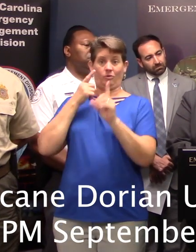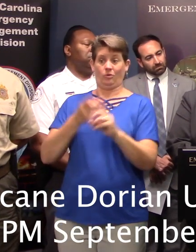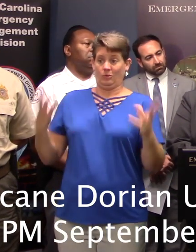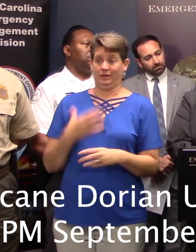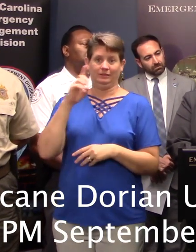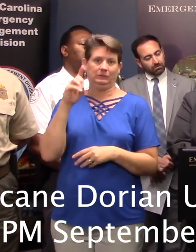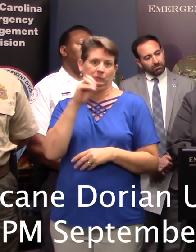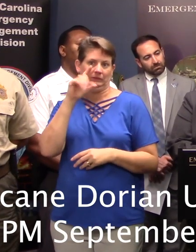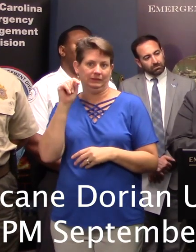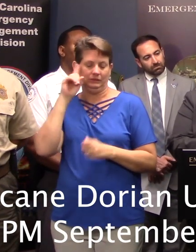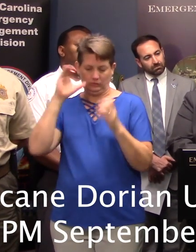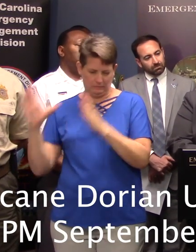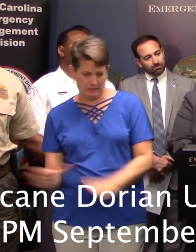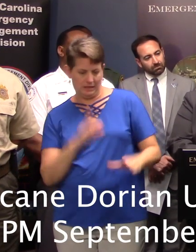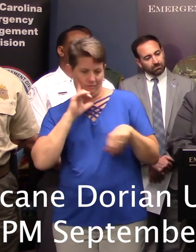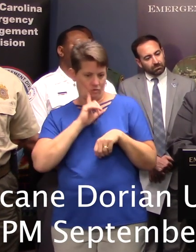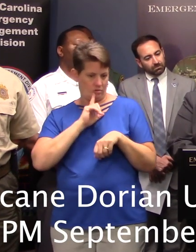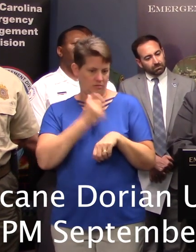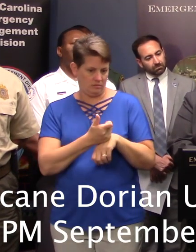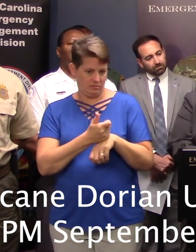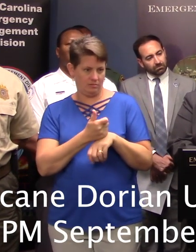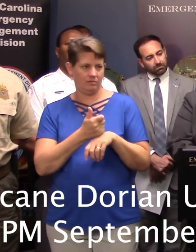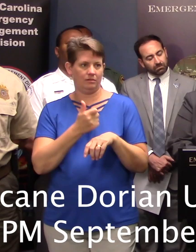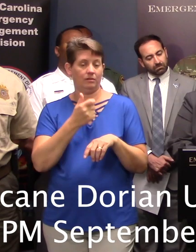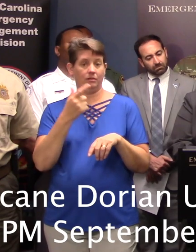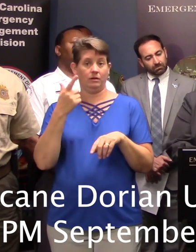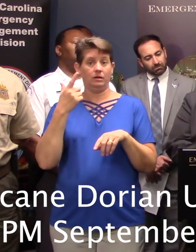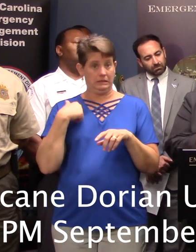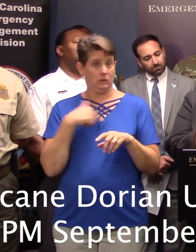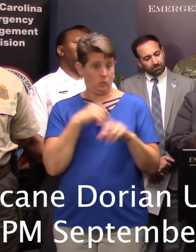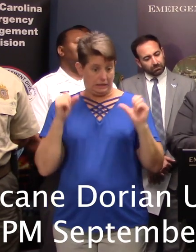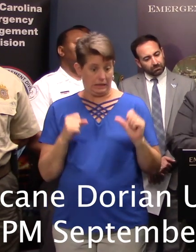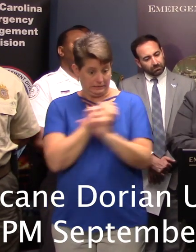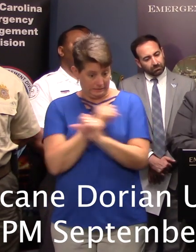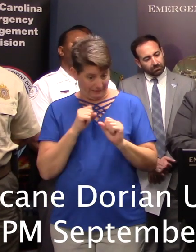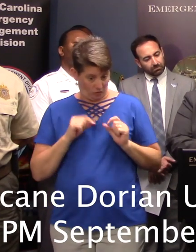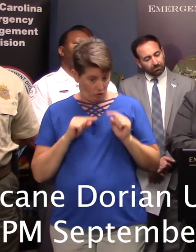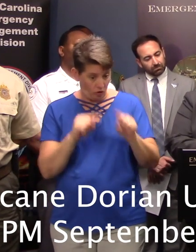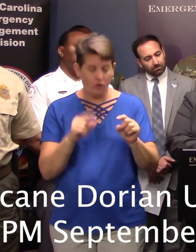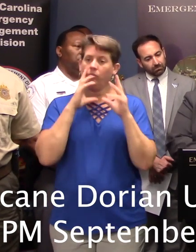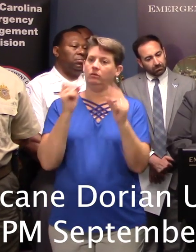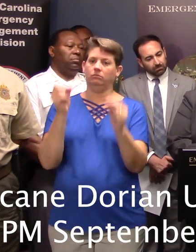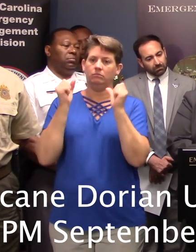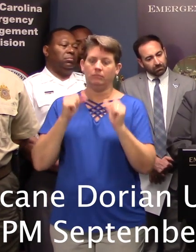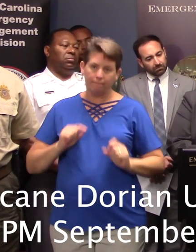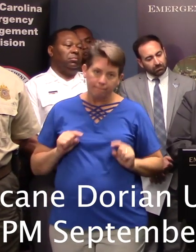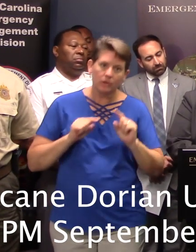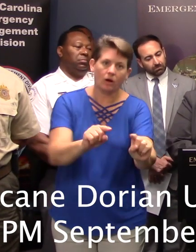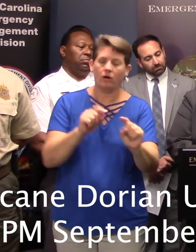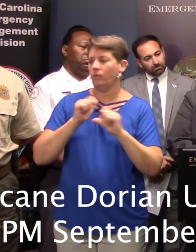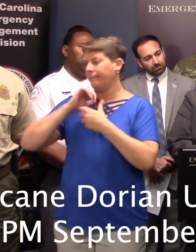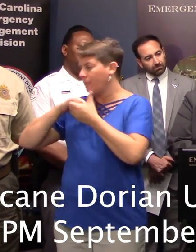preposition ourselves so that as soon as it is safe for us to do so, we will immediately get into those areas with our